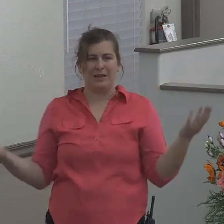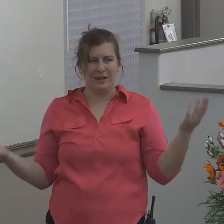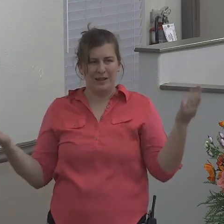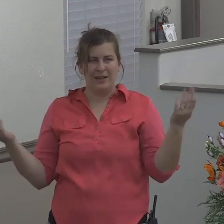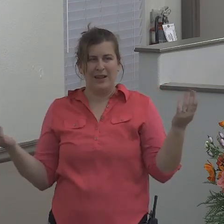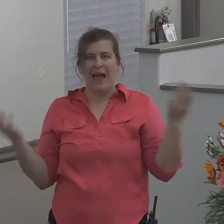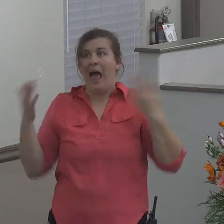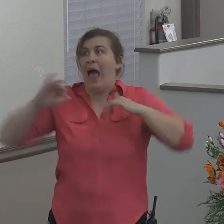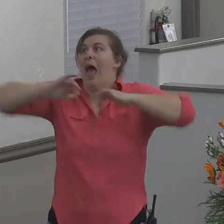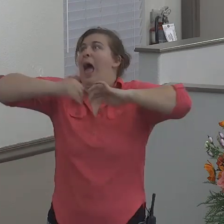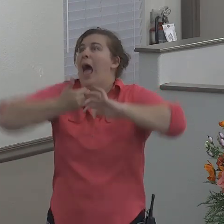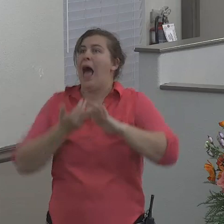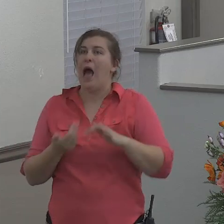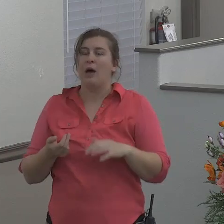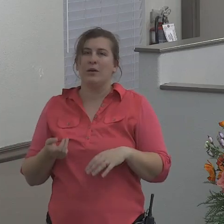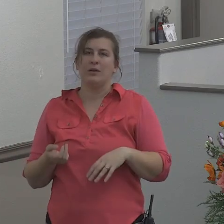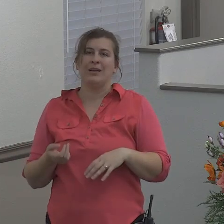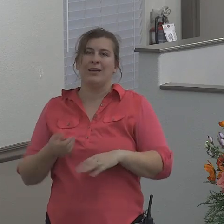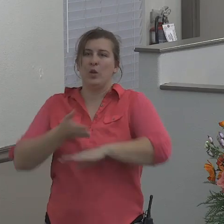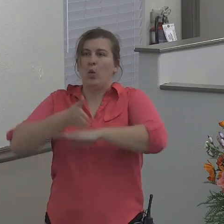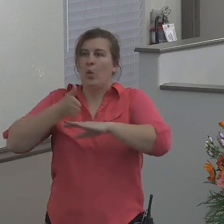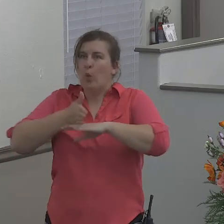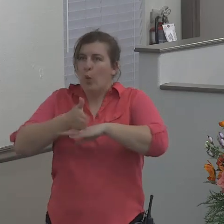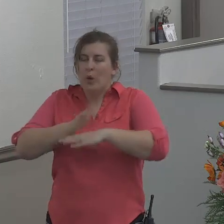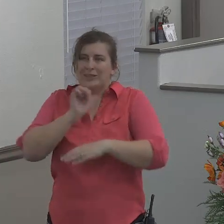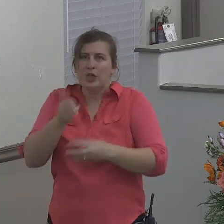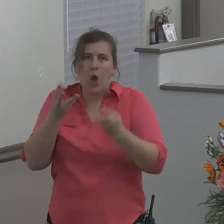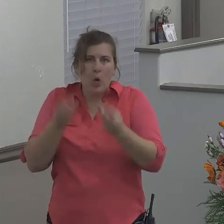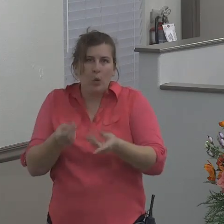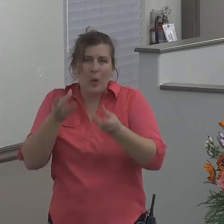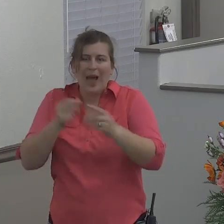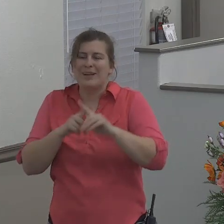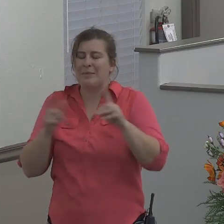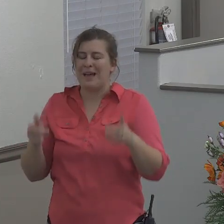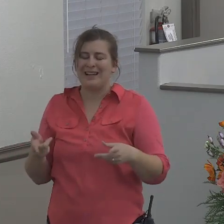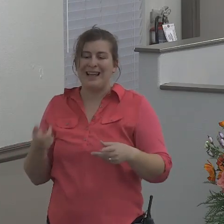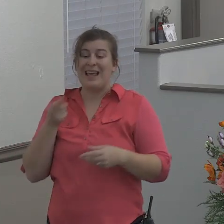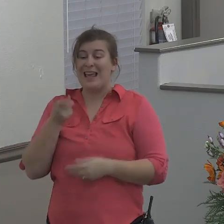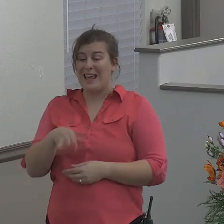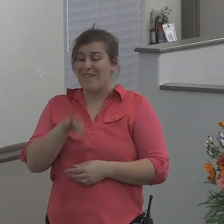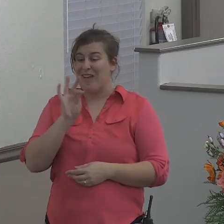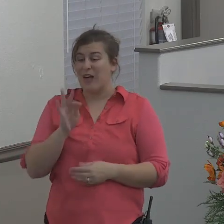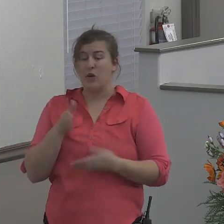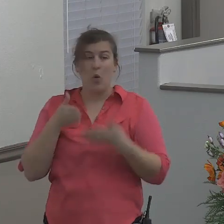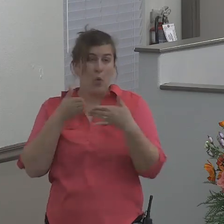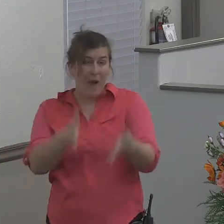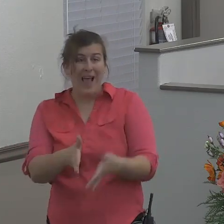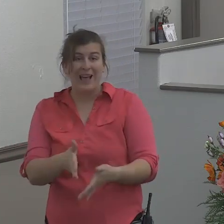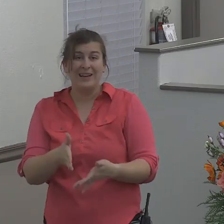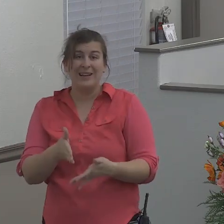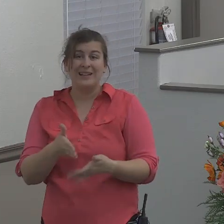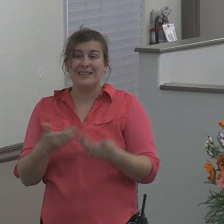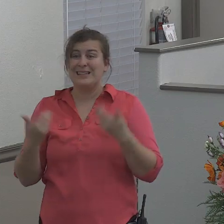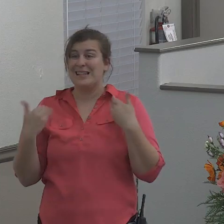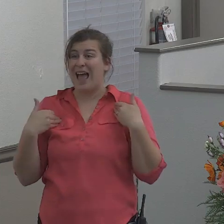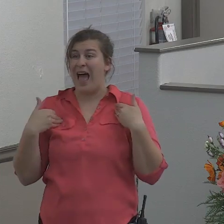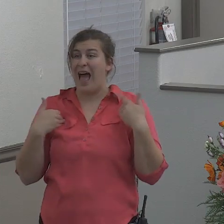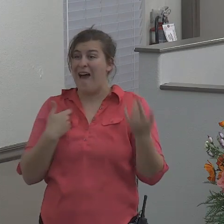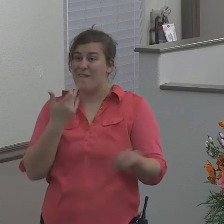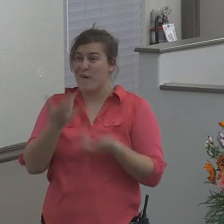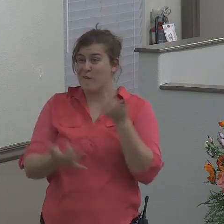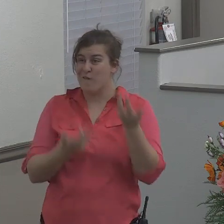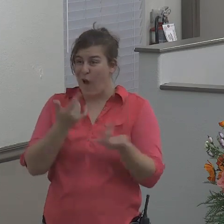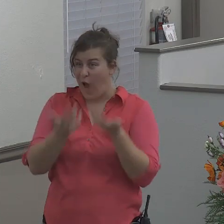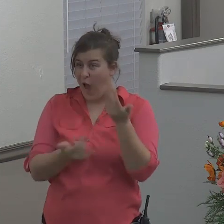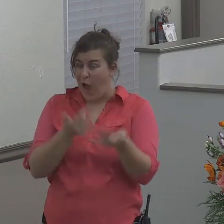because how the wood didn't get wet, I don't know. But he's like MacGyver, somehow he found a way to light this wood. So he's sitting on a